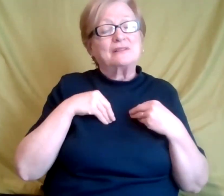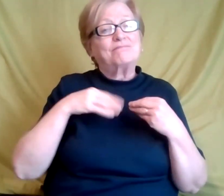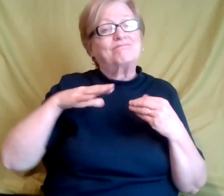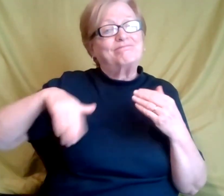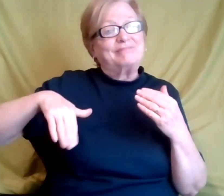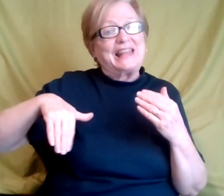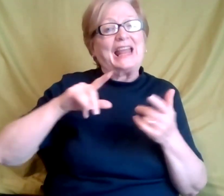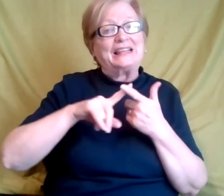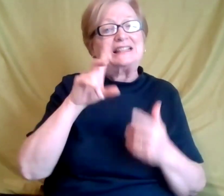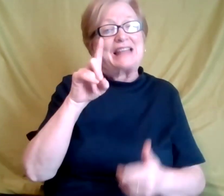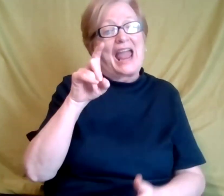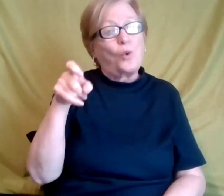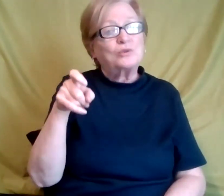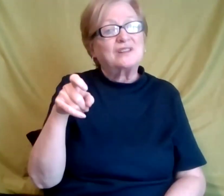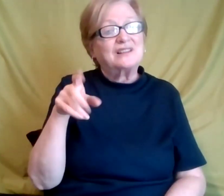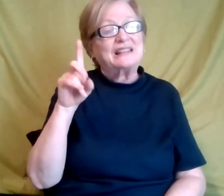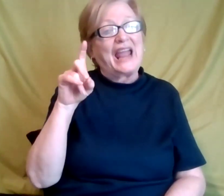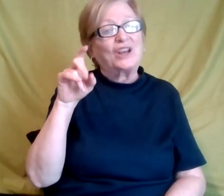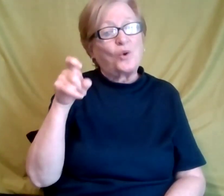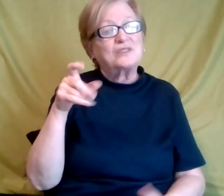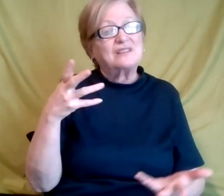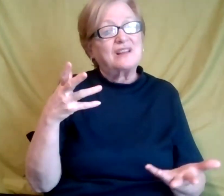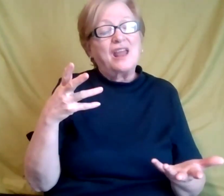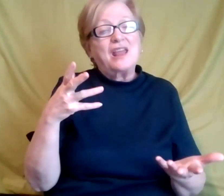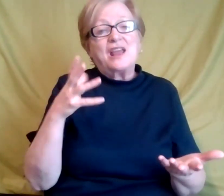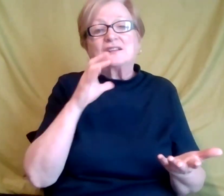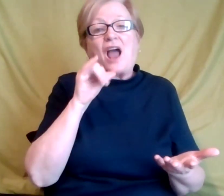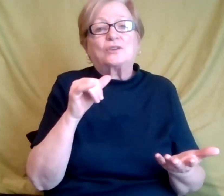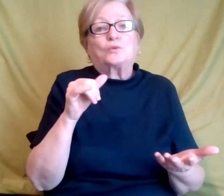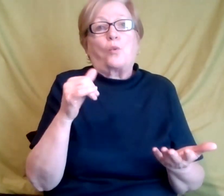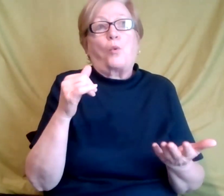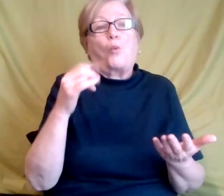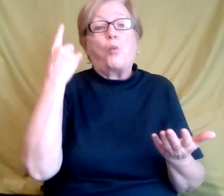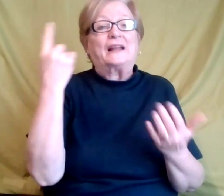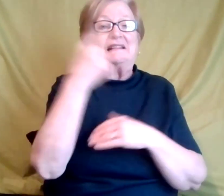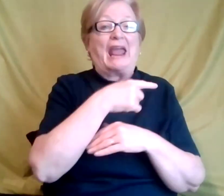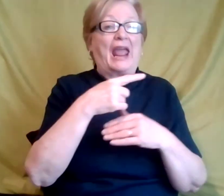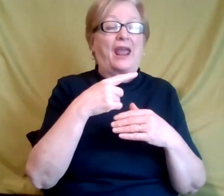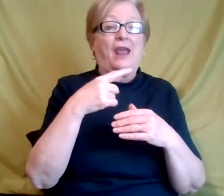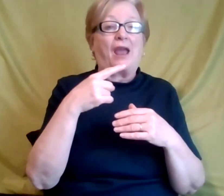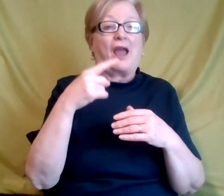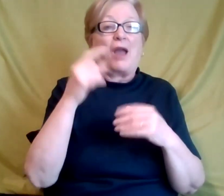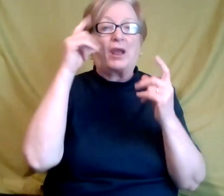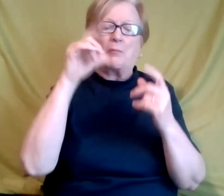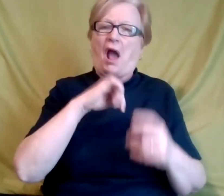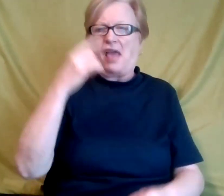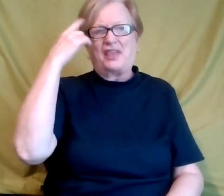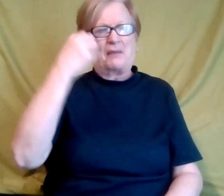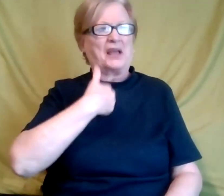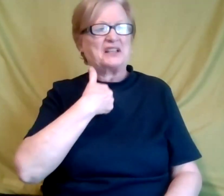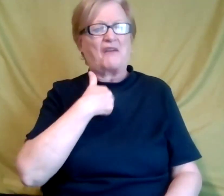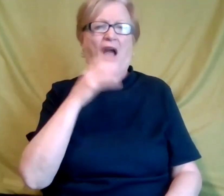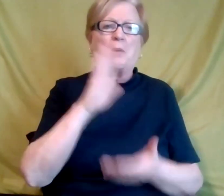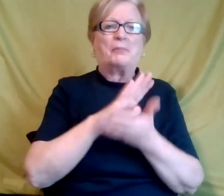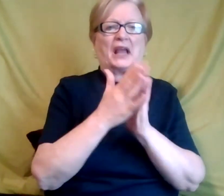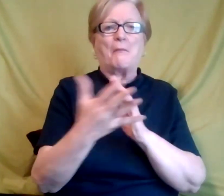it wasn't like I just woke up one day and say, you know, I think I'm going to, I think I have autism or I think I'm going to be autistic. I